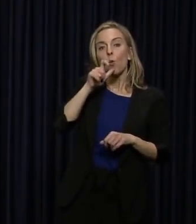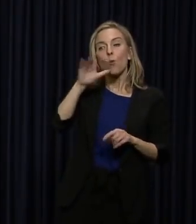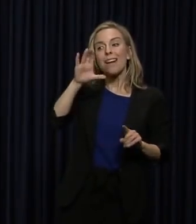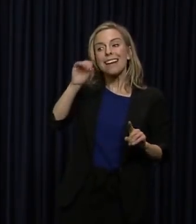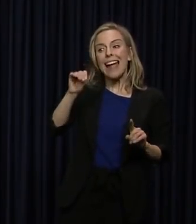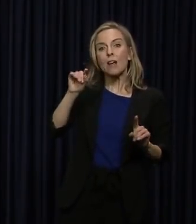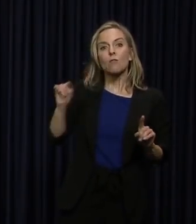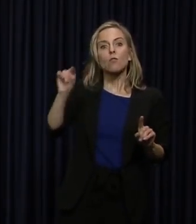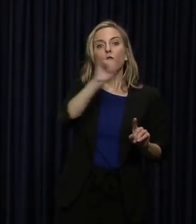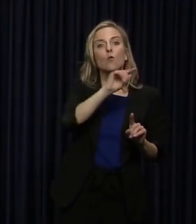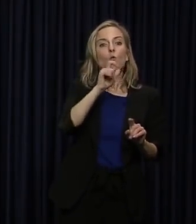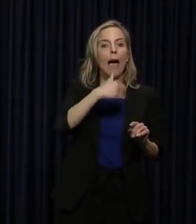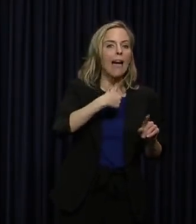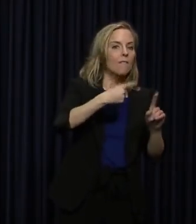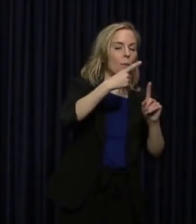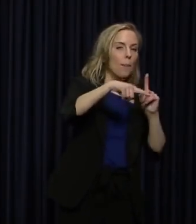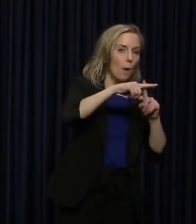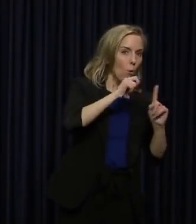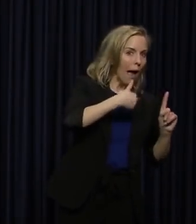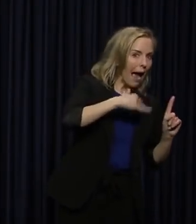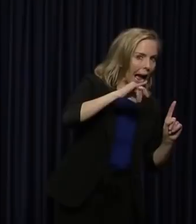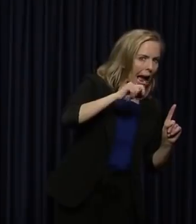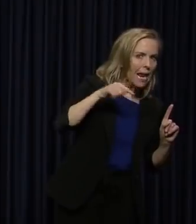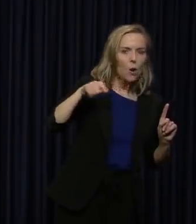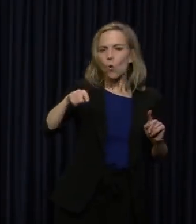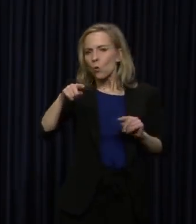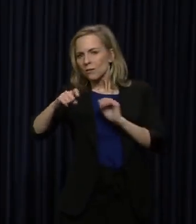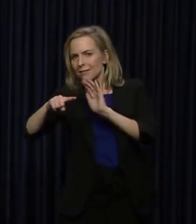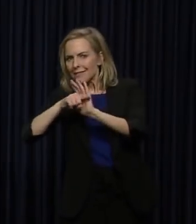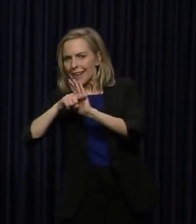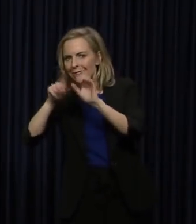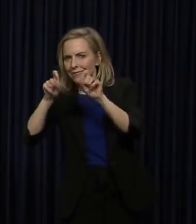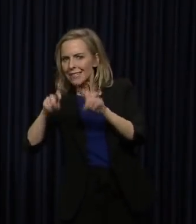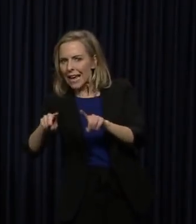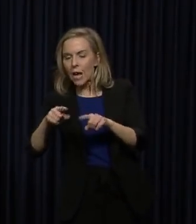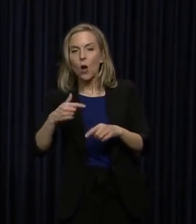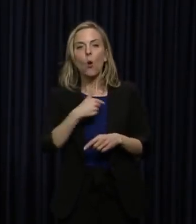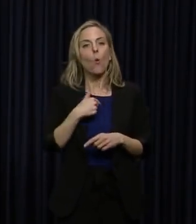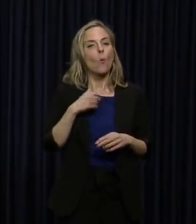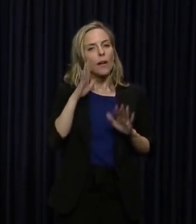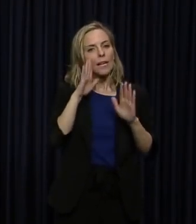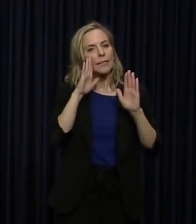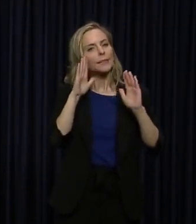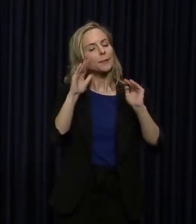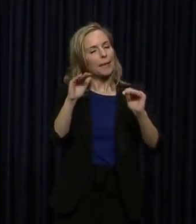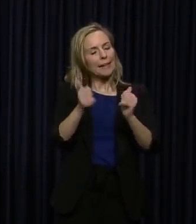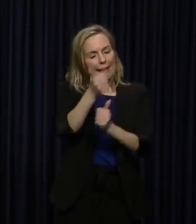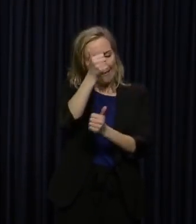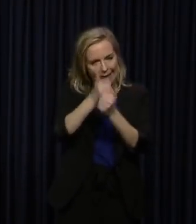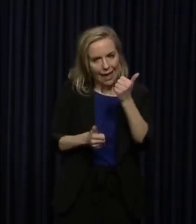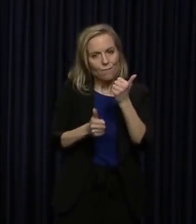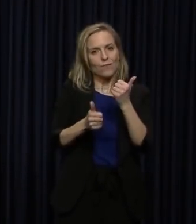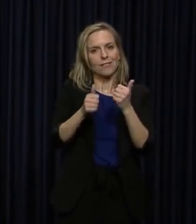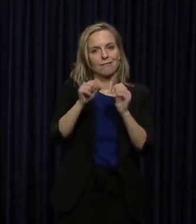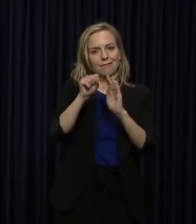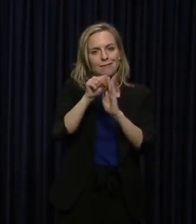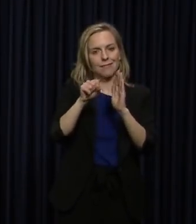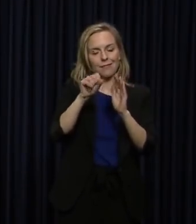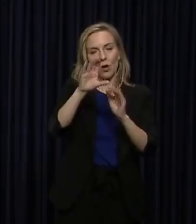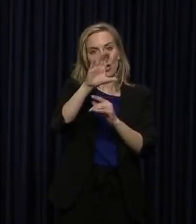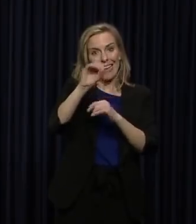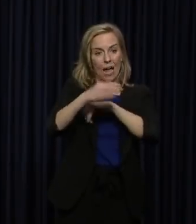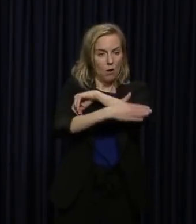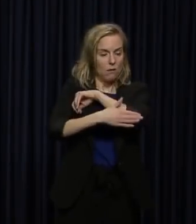tests or even negative tests, but folks, we expect to have a case of the coronavirus in every area of the state.